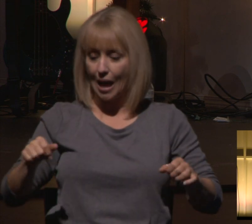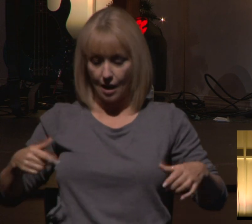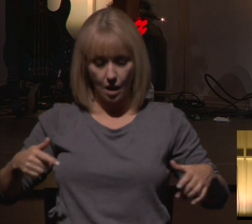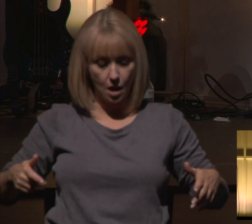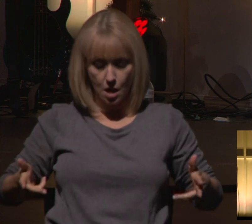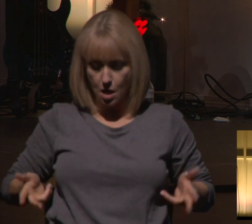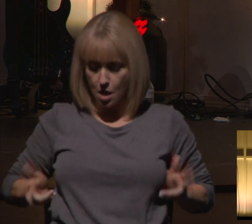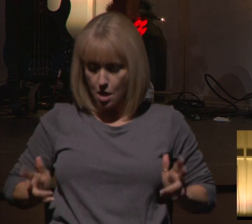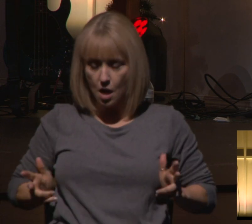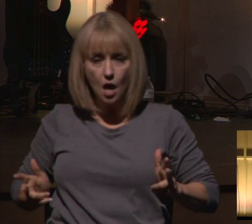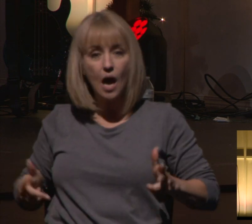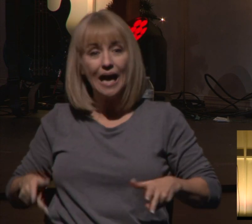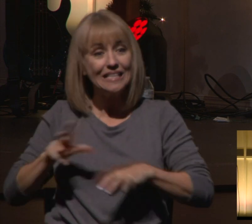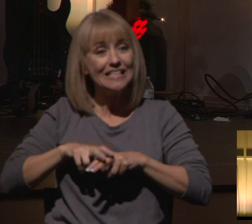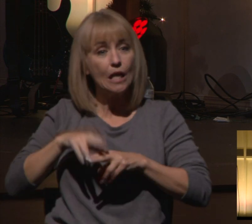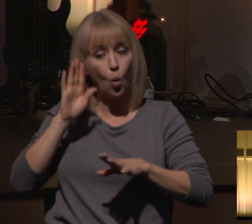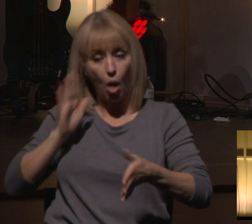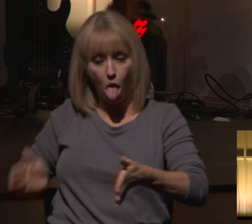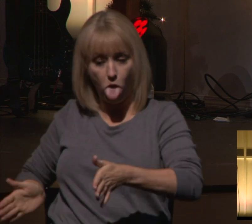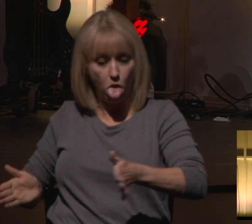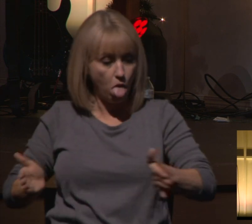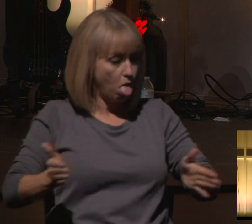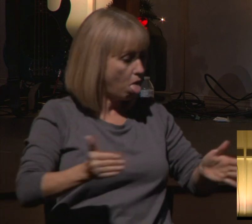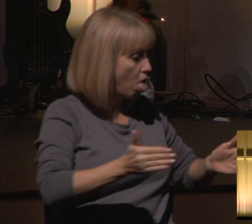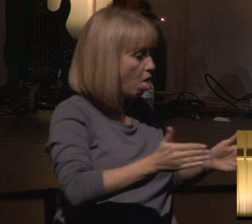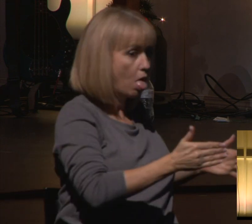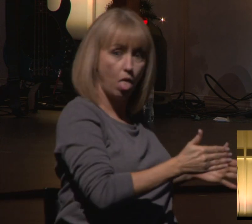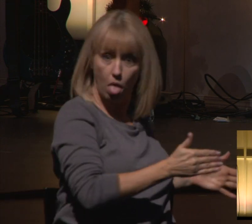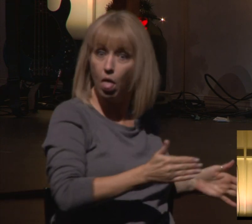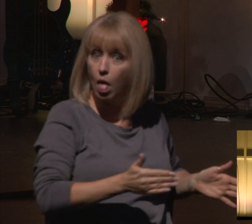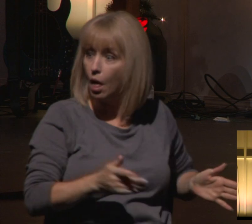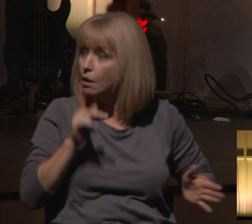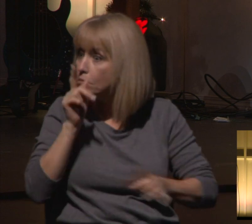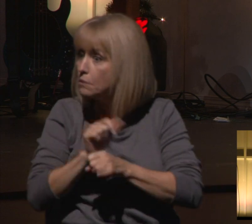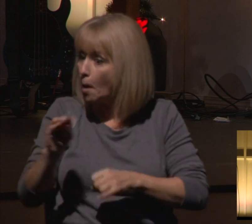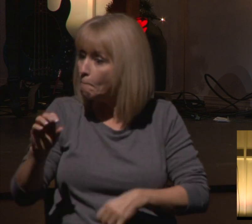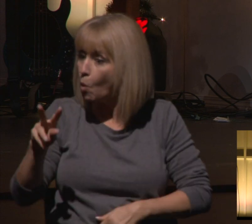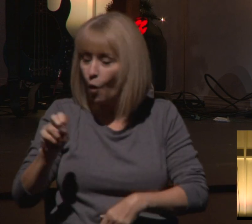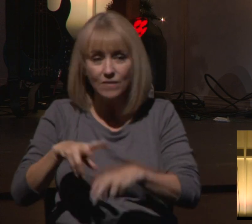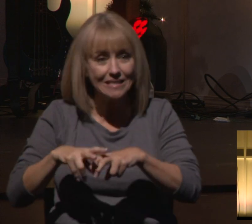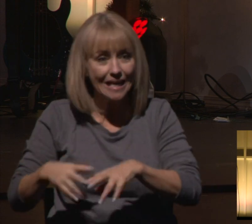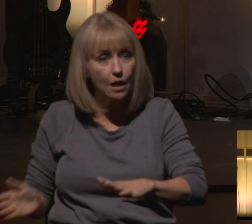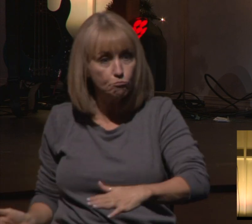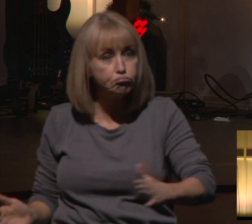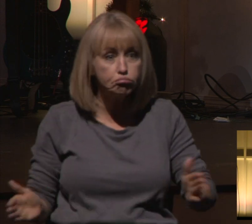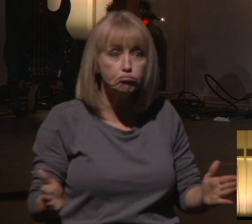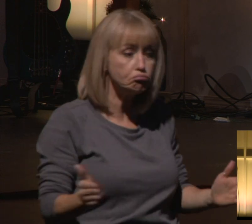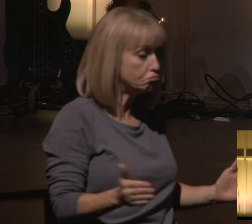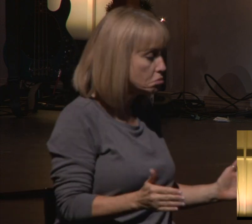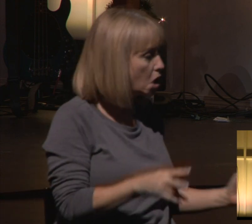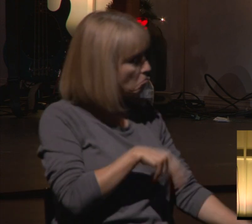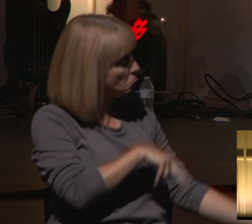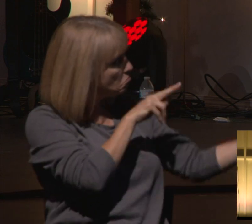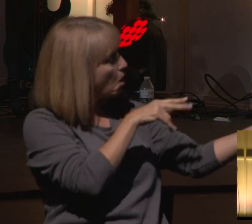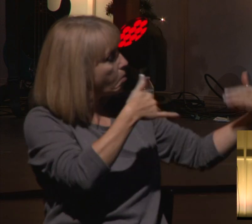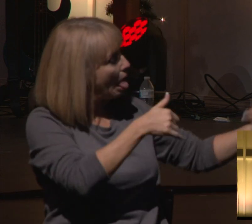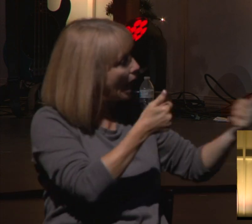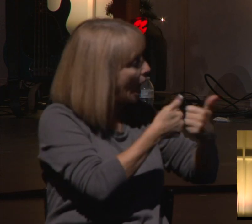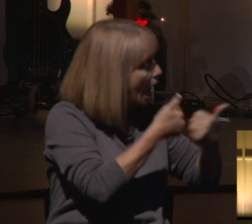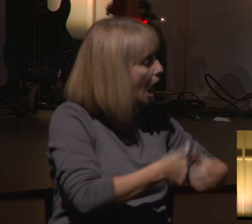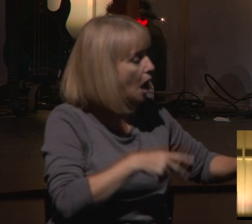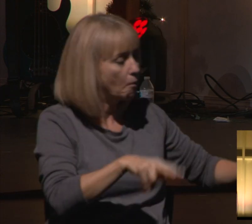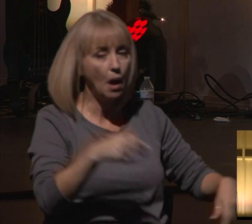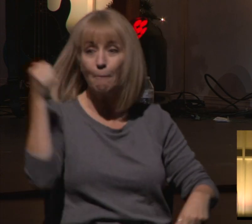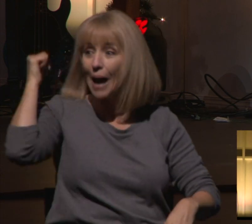around. Remember those? And so I could turn to my older brother. We could play games. I could turn to my younger siblings. We could play games.